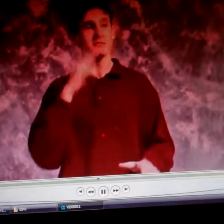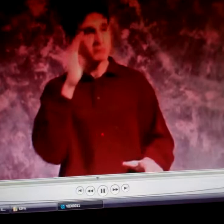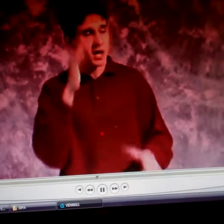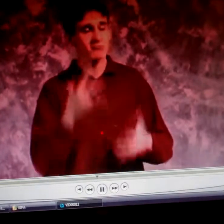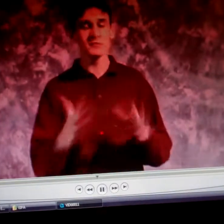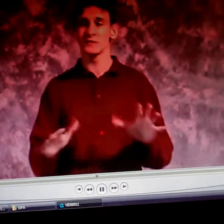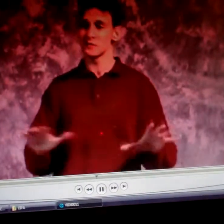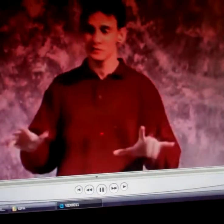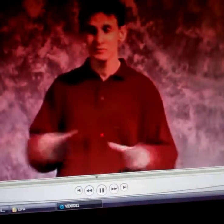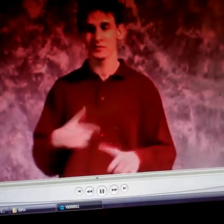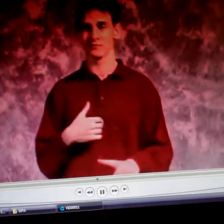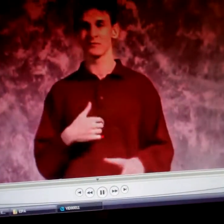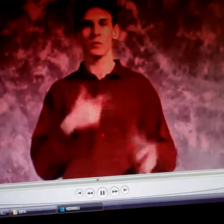they missed their friends and family.